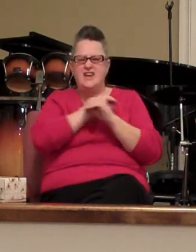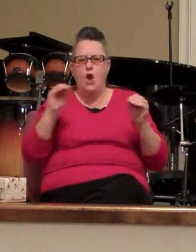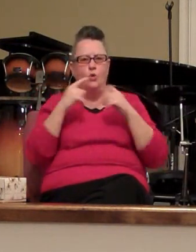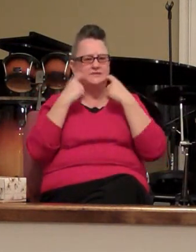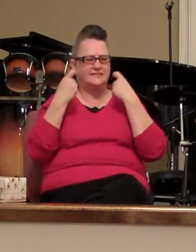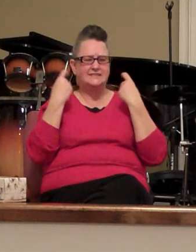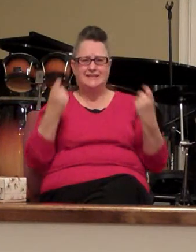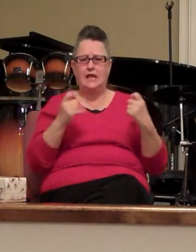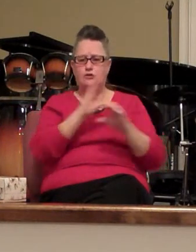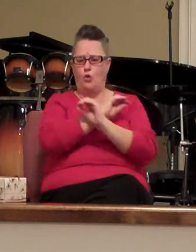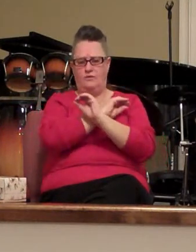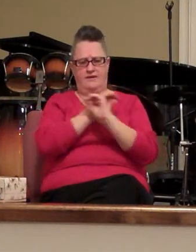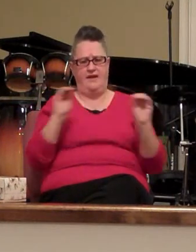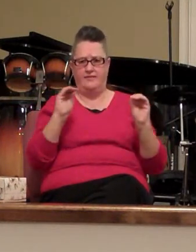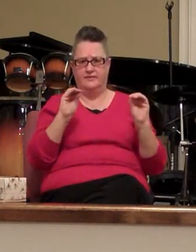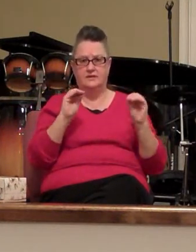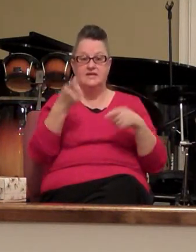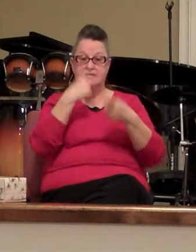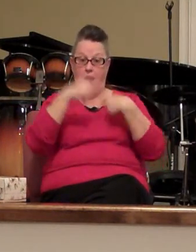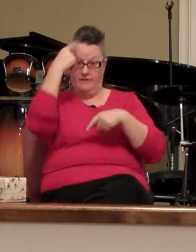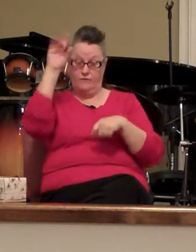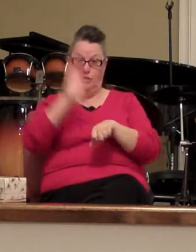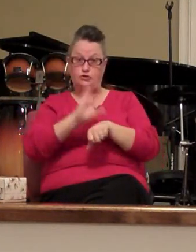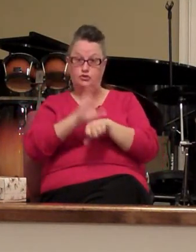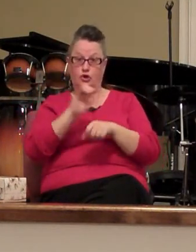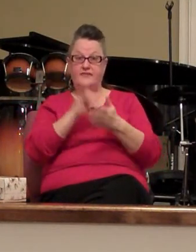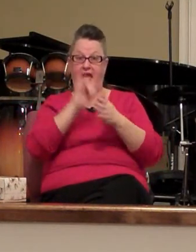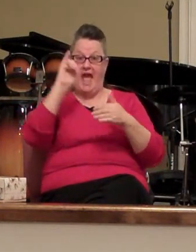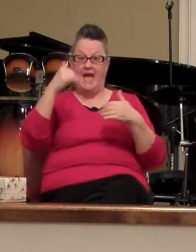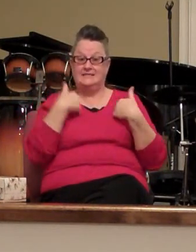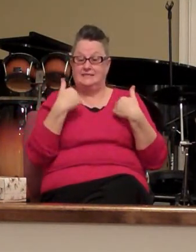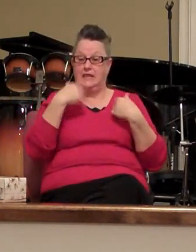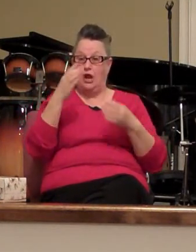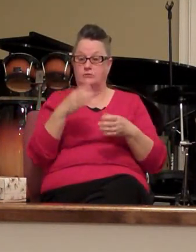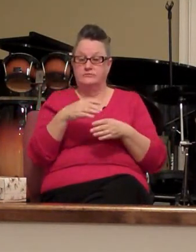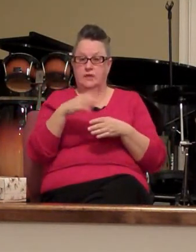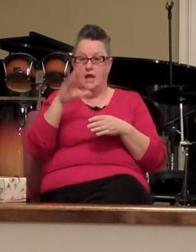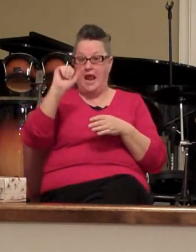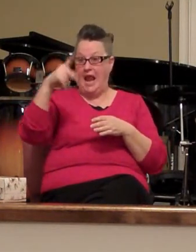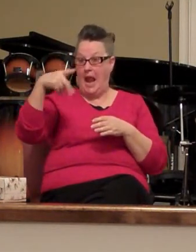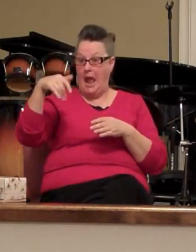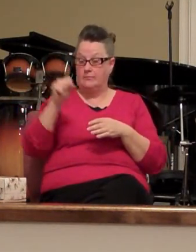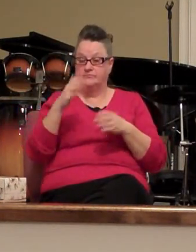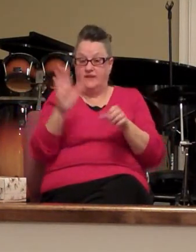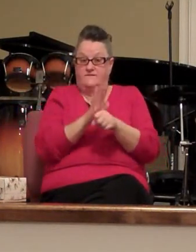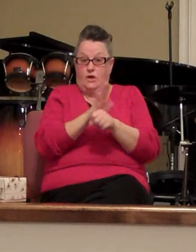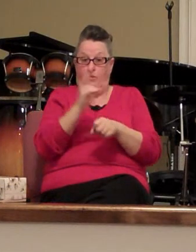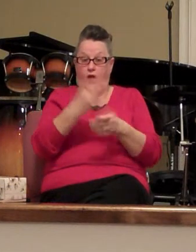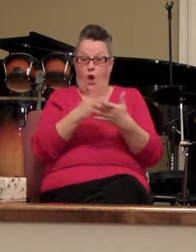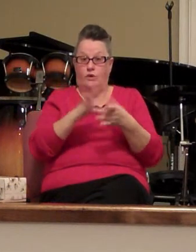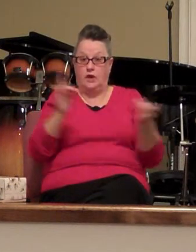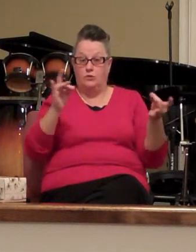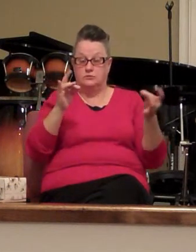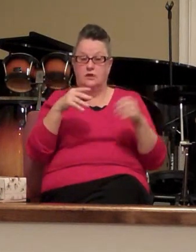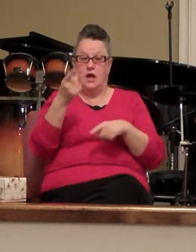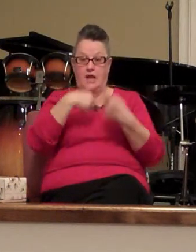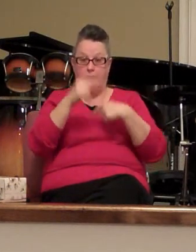any such thing he's coming for a church that has their lamps filled with the holy ghost he's coming for a church that has been